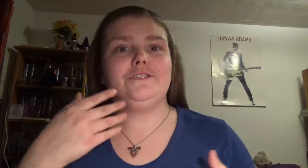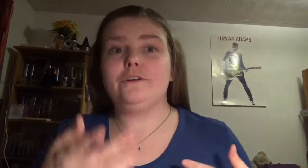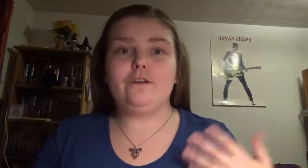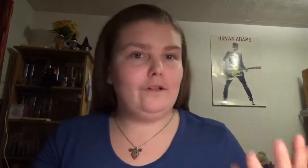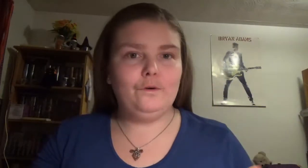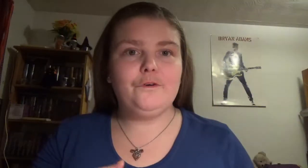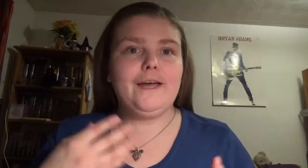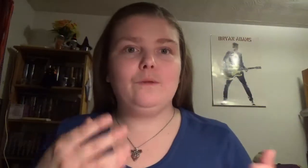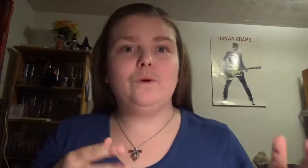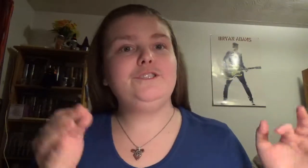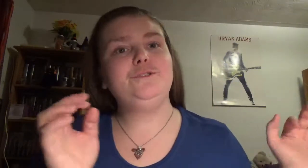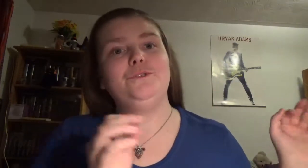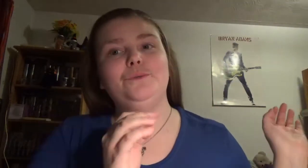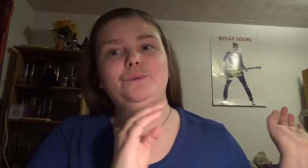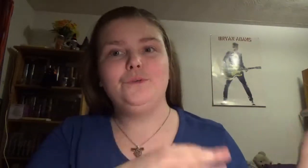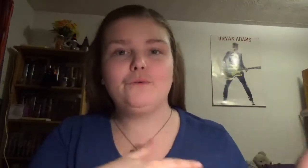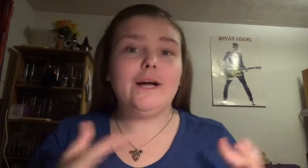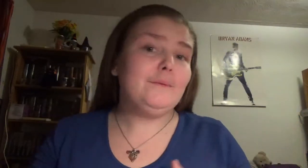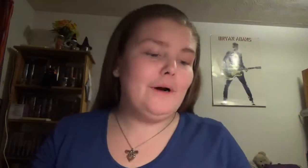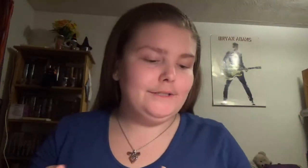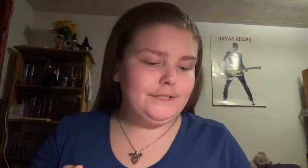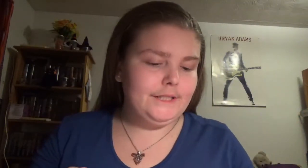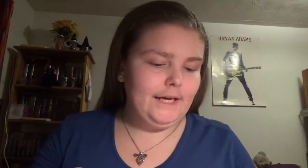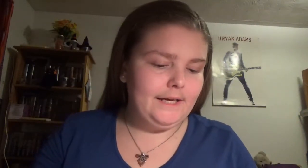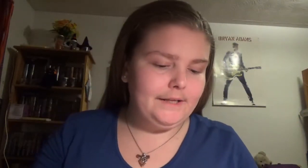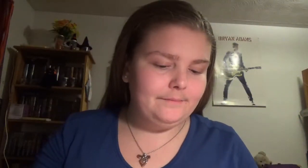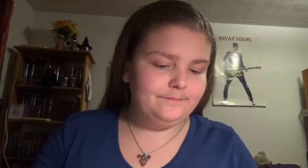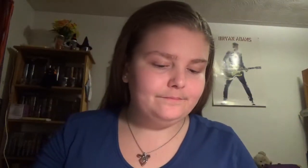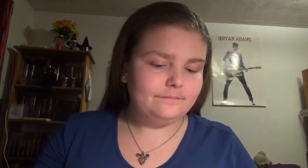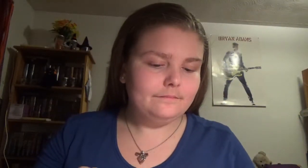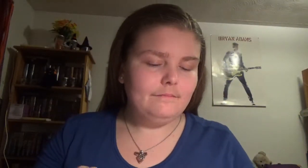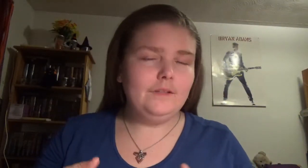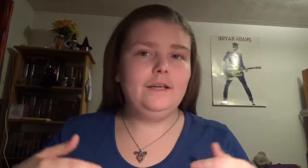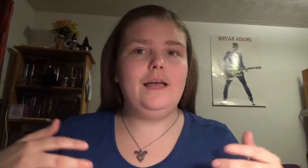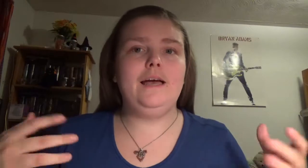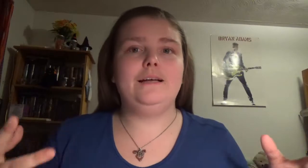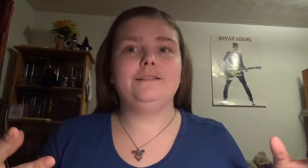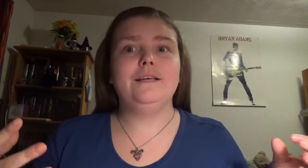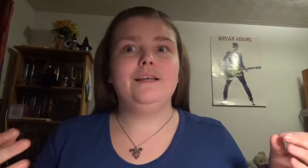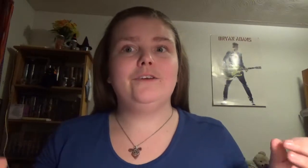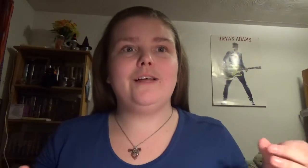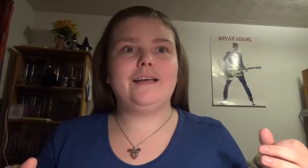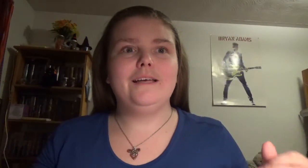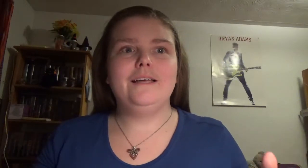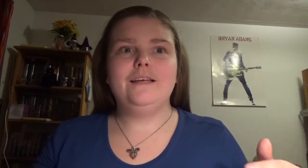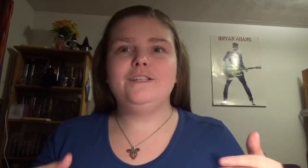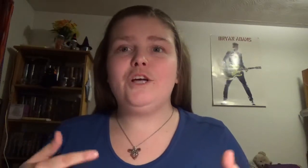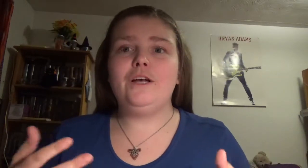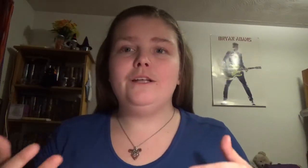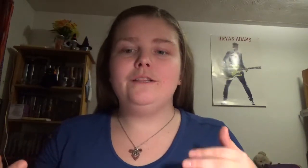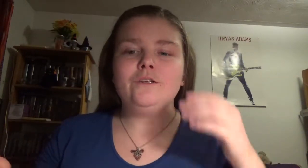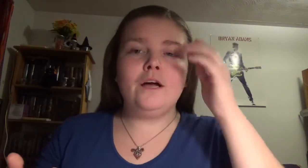starting all over again once you do your writing process again. And they're like, it's not, they're not,